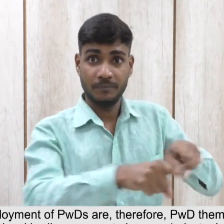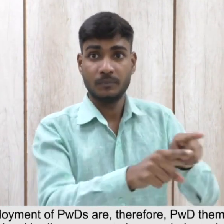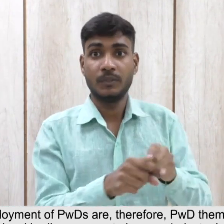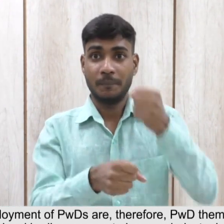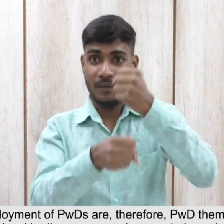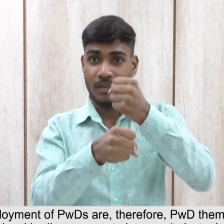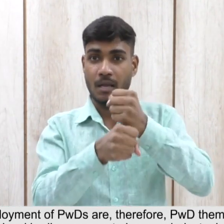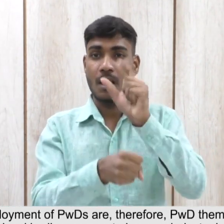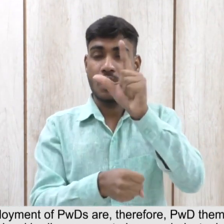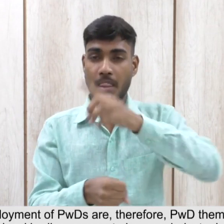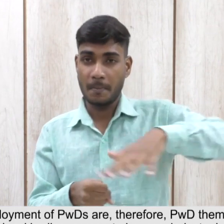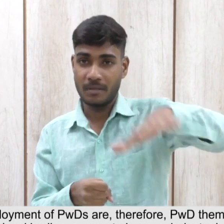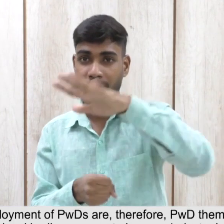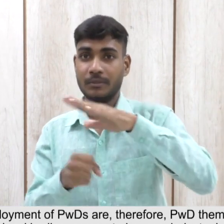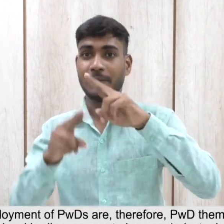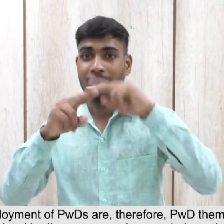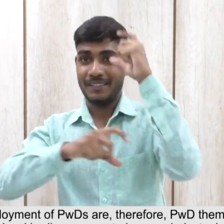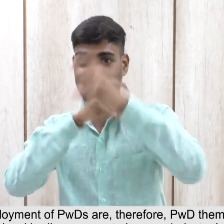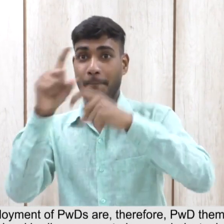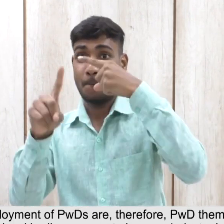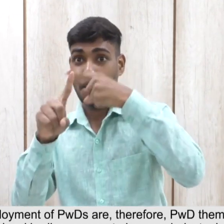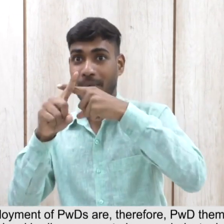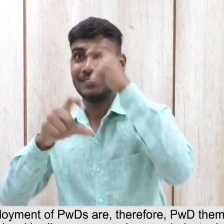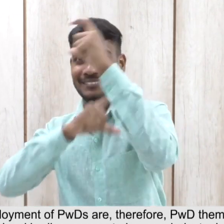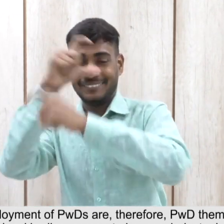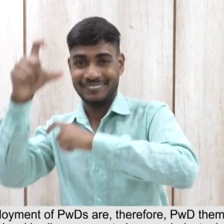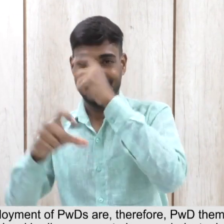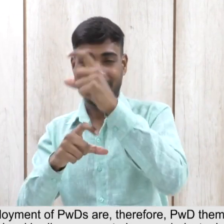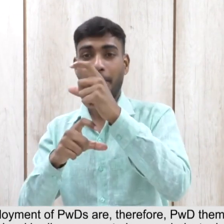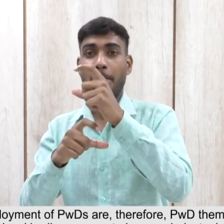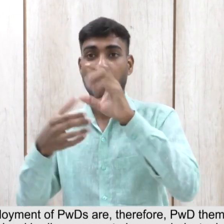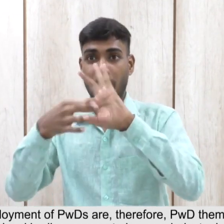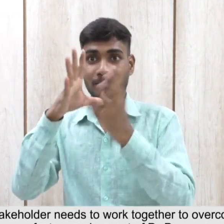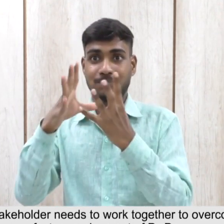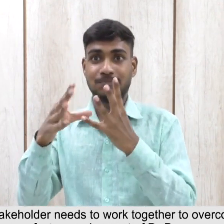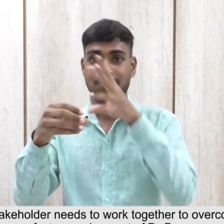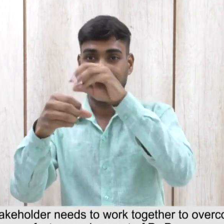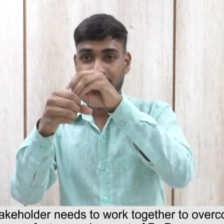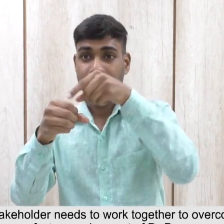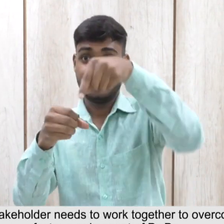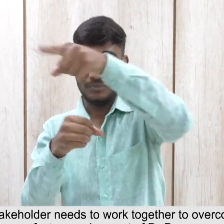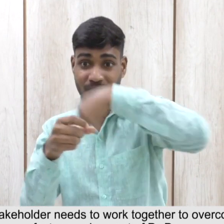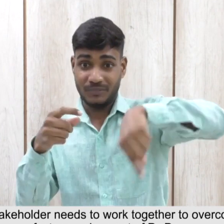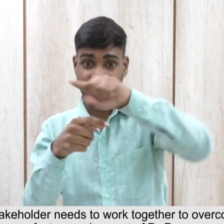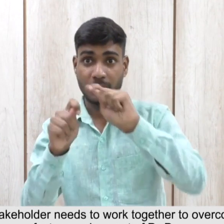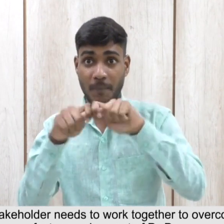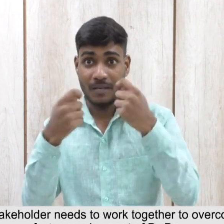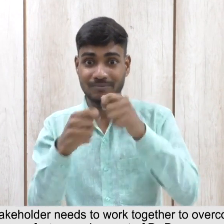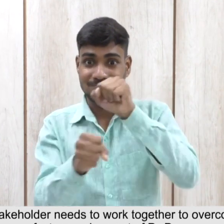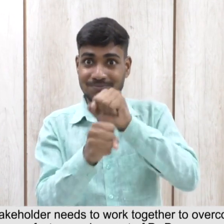houses, industry bodies and association of PWDs Each of the stakeholders needs to